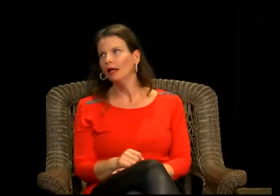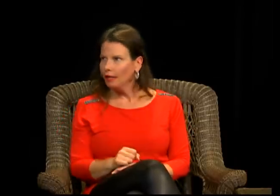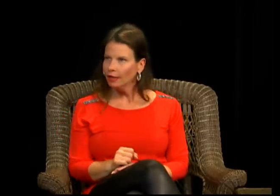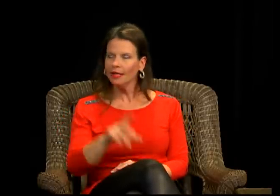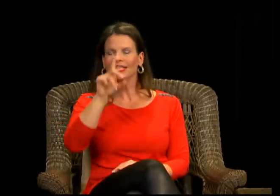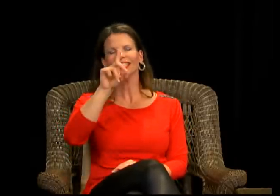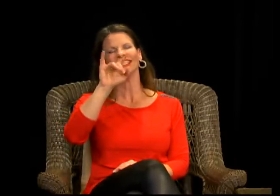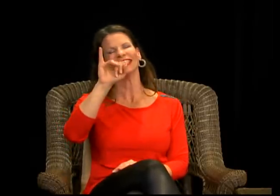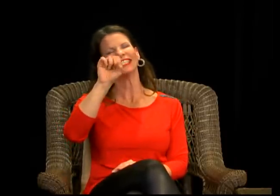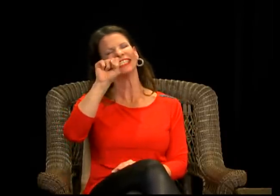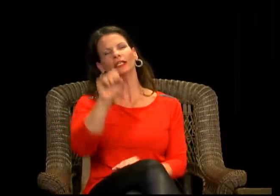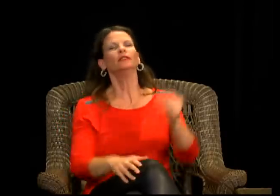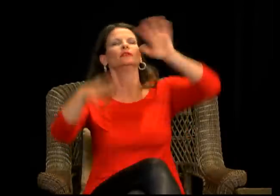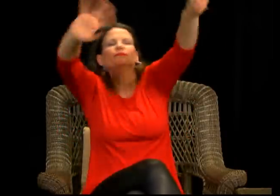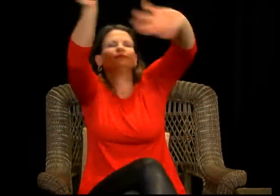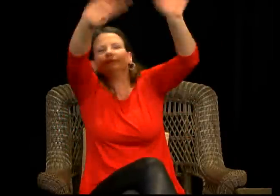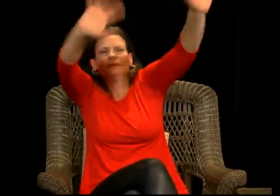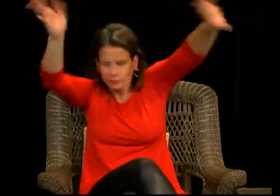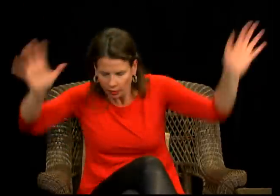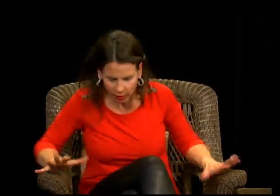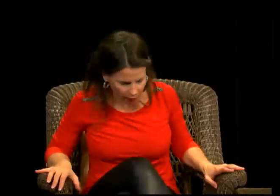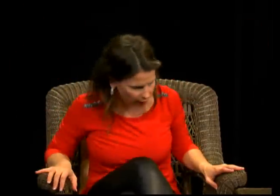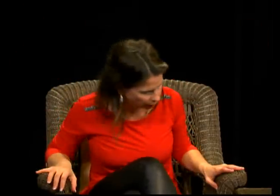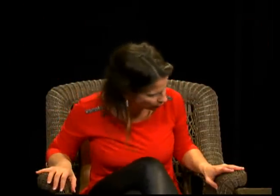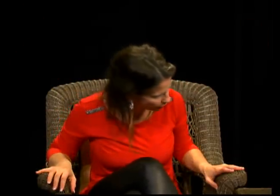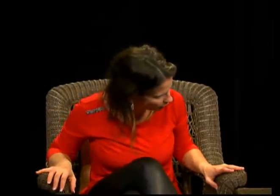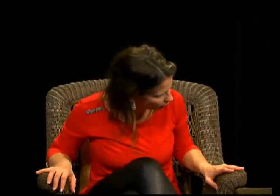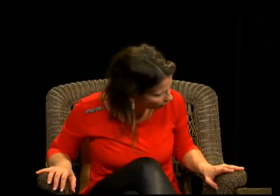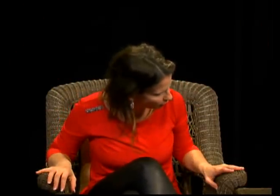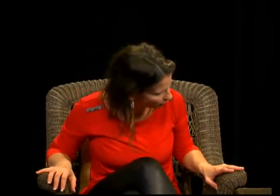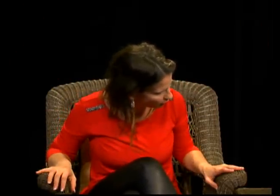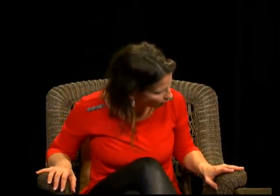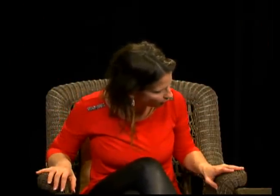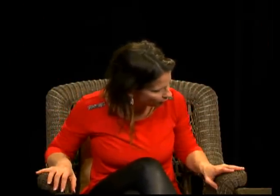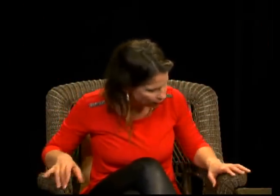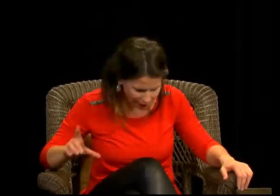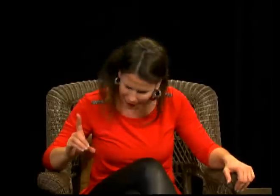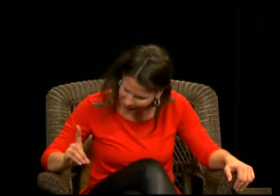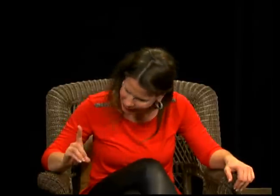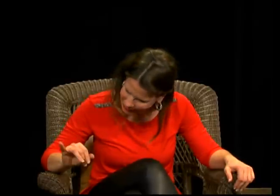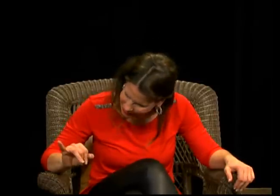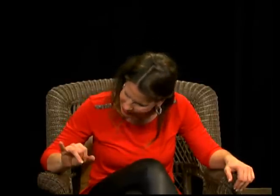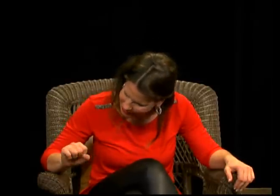Oh, I'm like having trouble fingerspelling this thing. All right, let me start over.